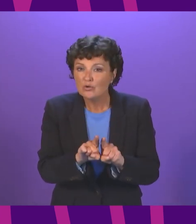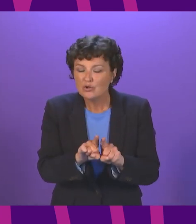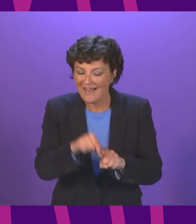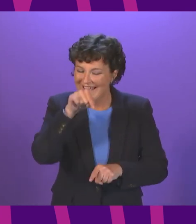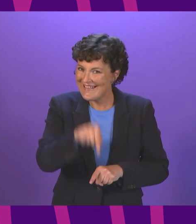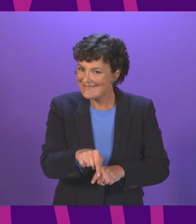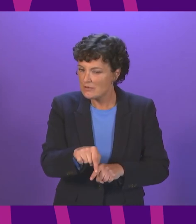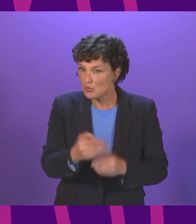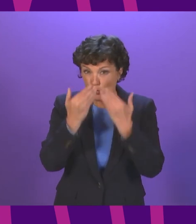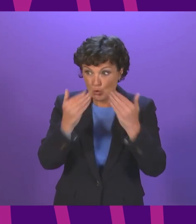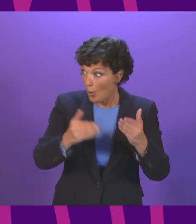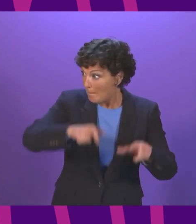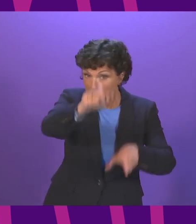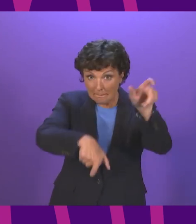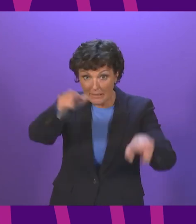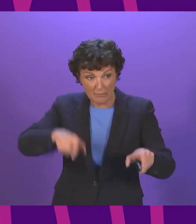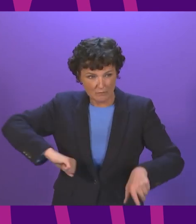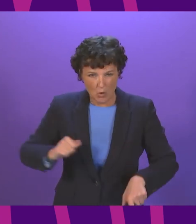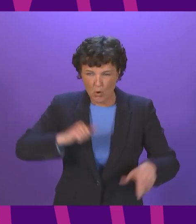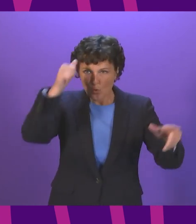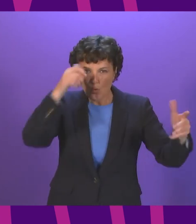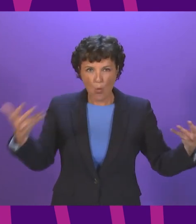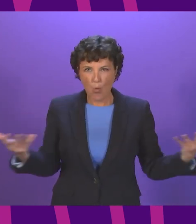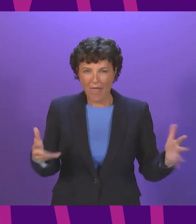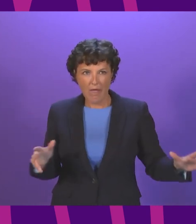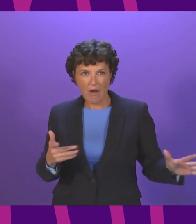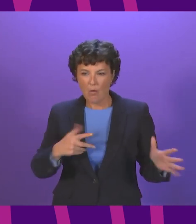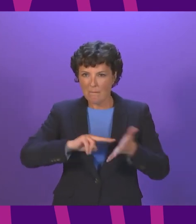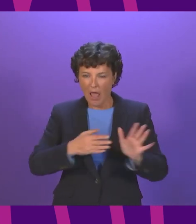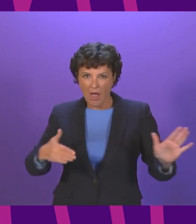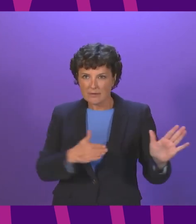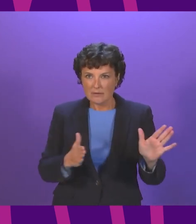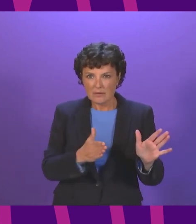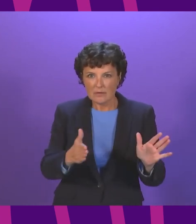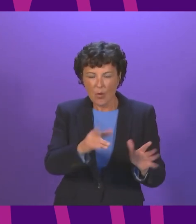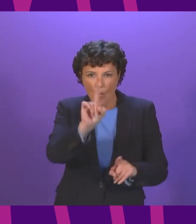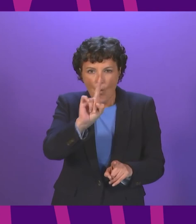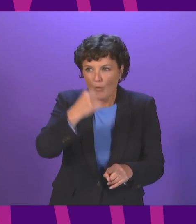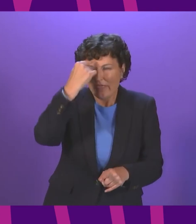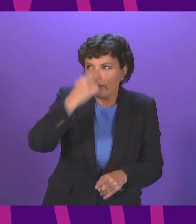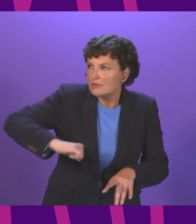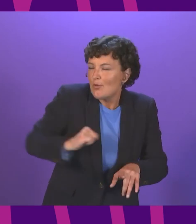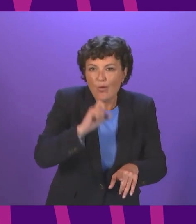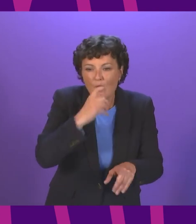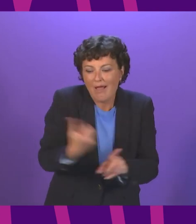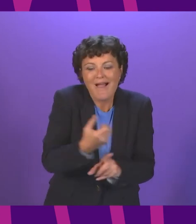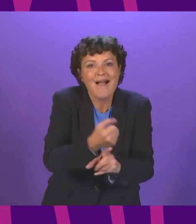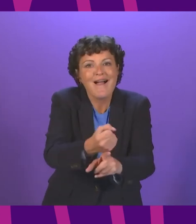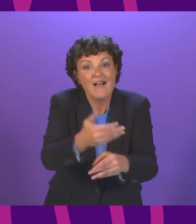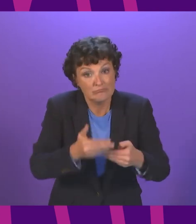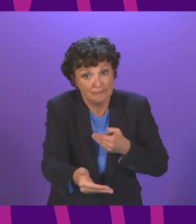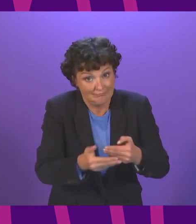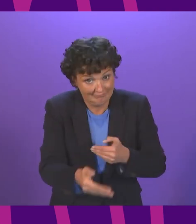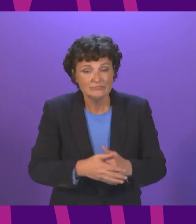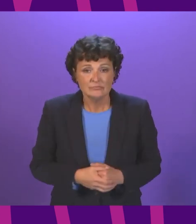direction of travel for Scotland to be able to take the decisions that matter about the future of our country there